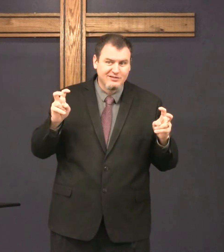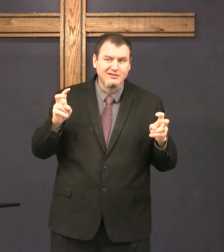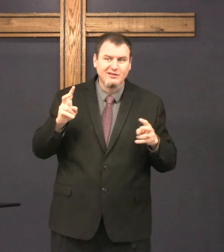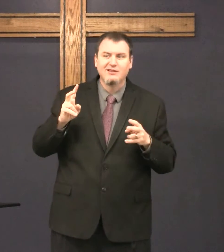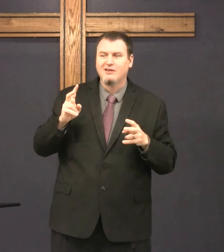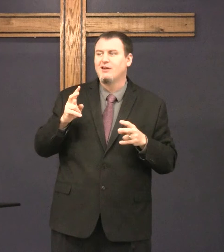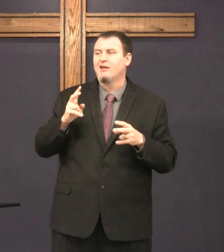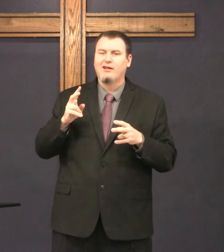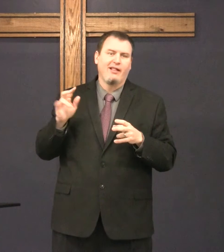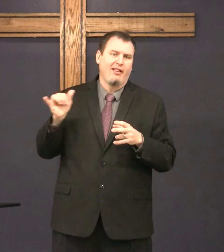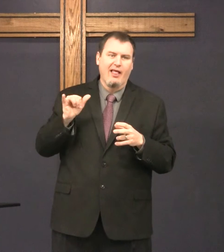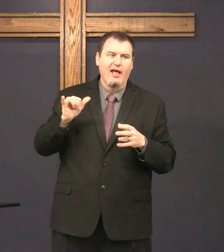famous person